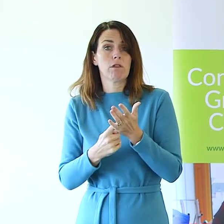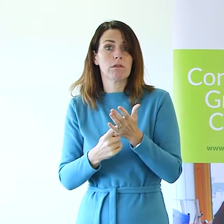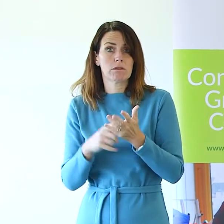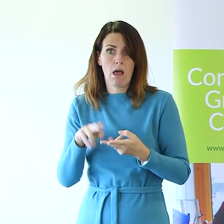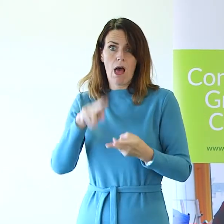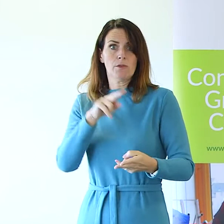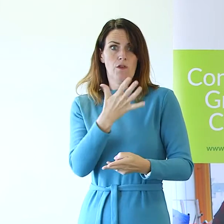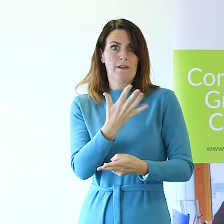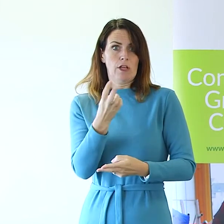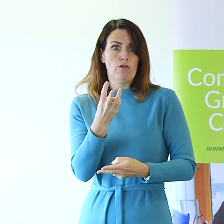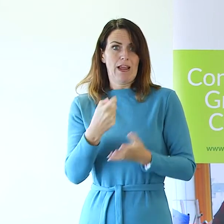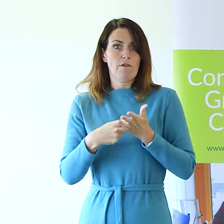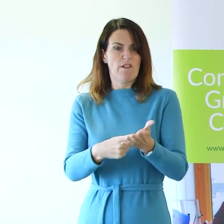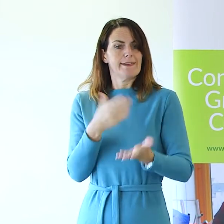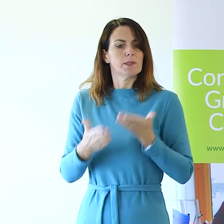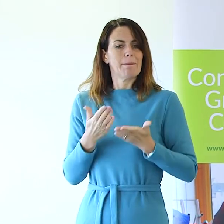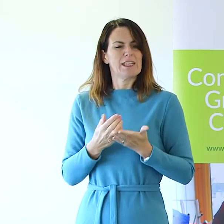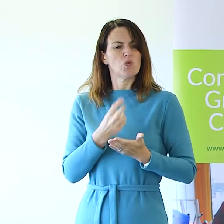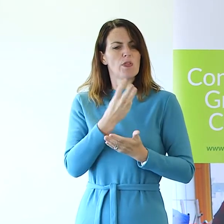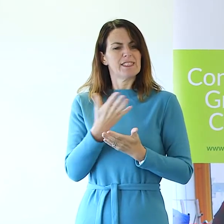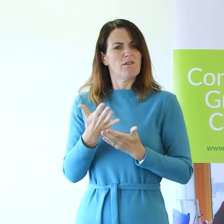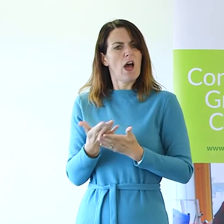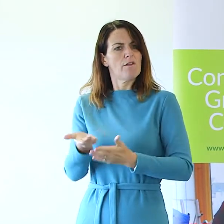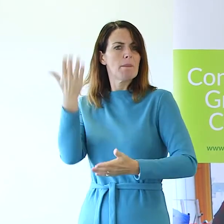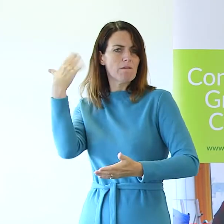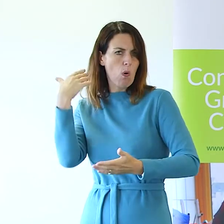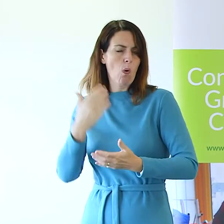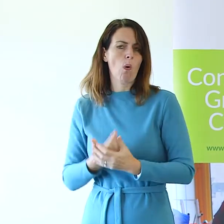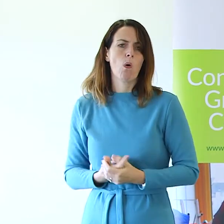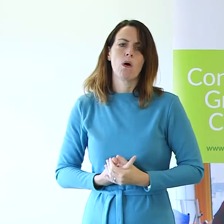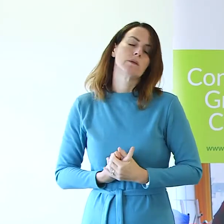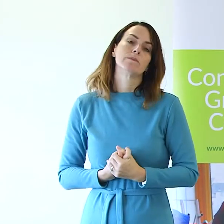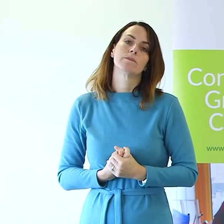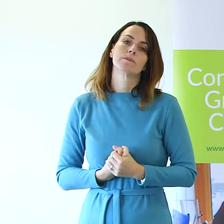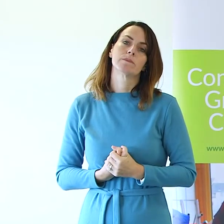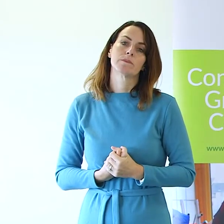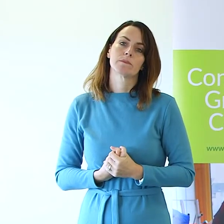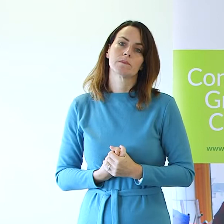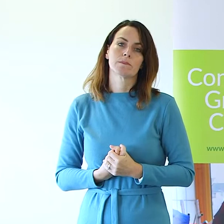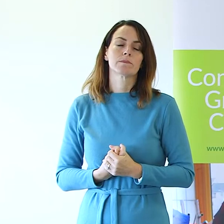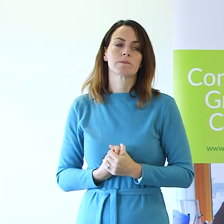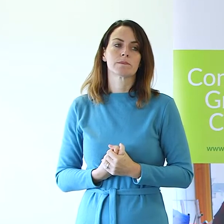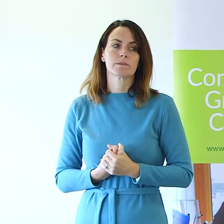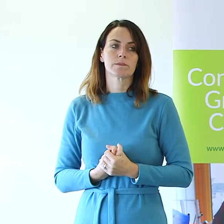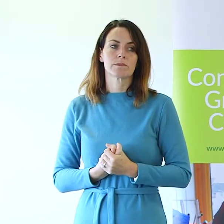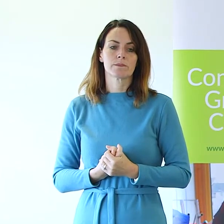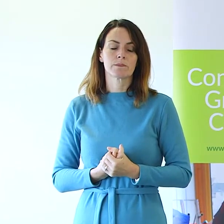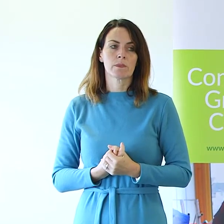53% compared to 35% as previously stated in 2019 over the same period.